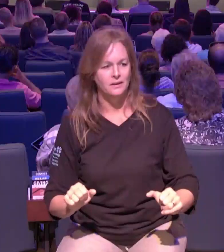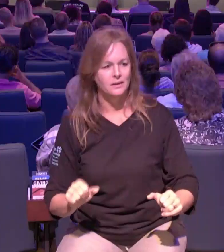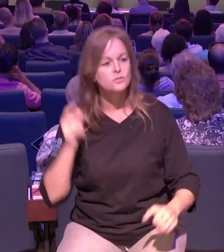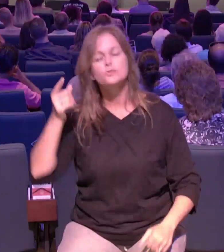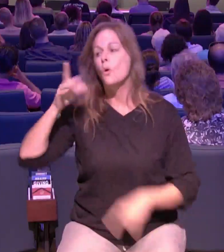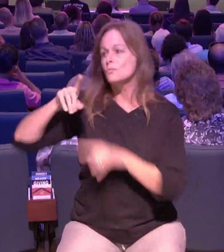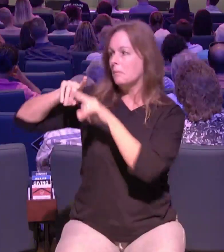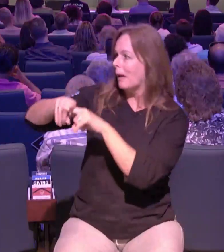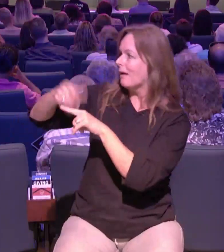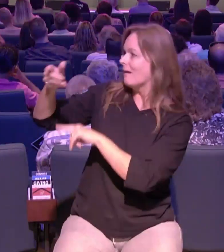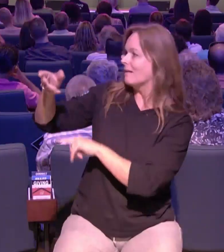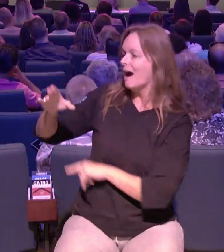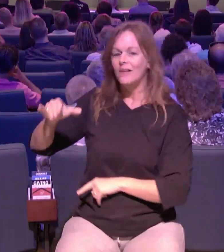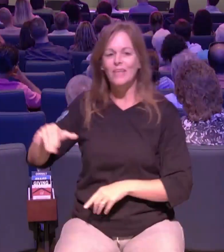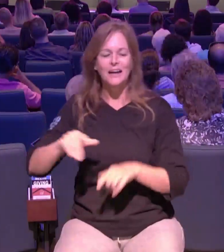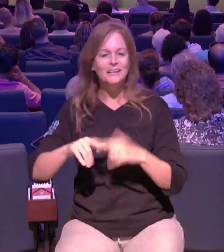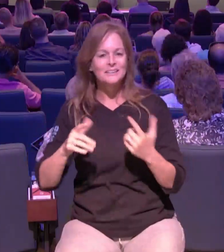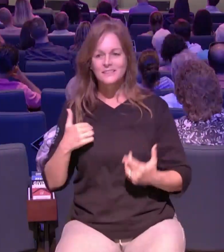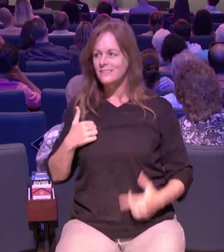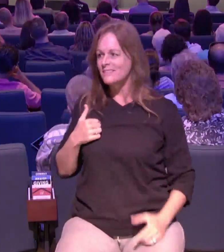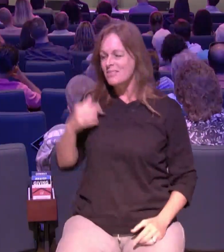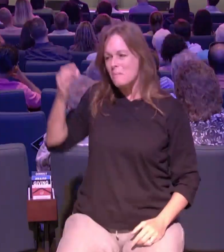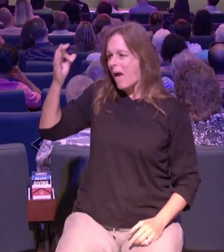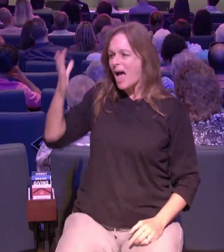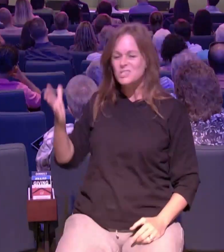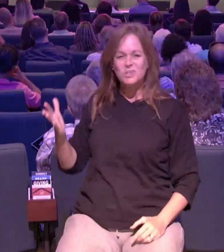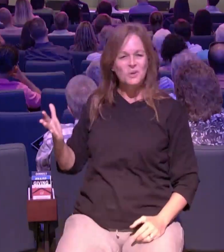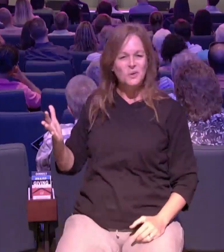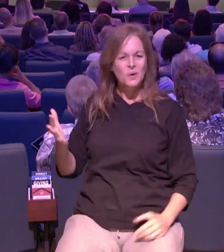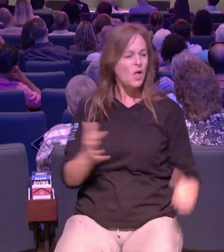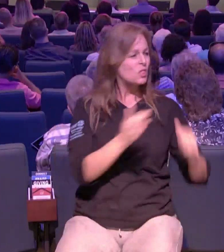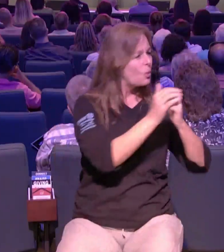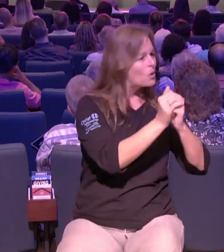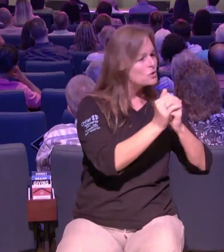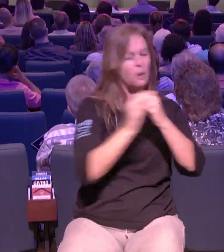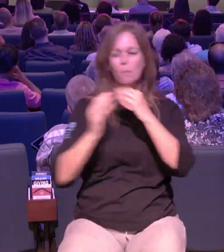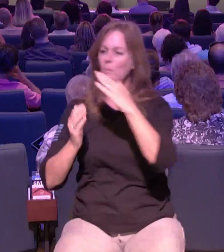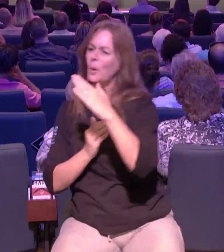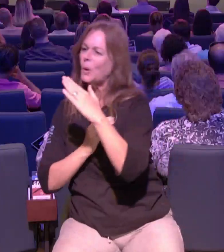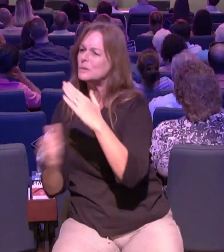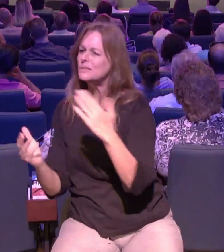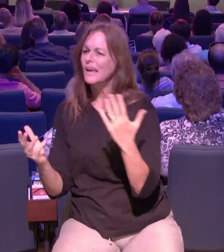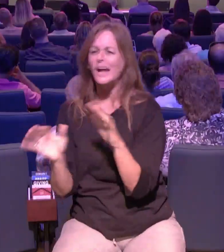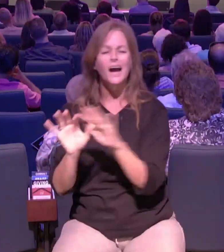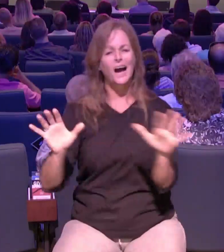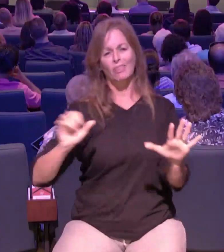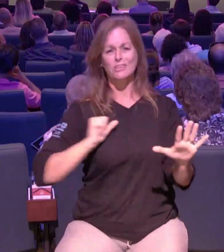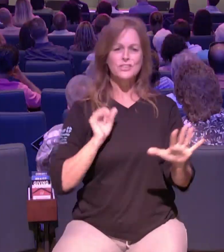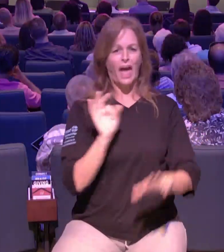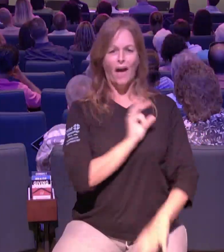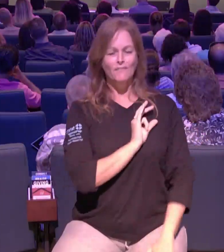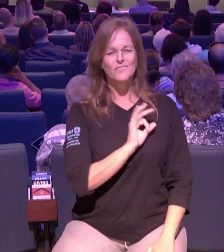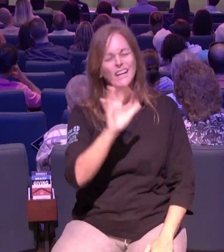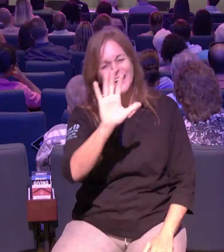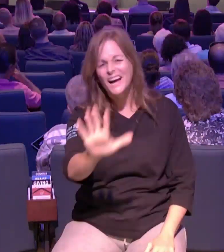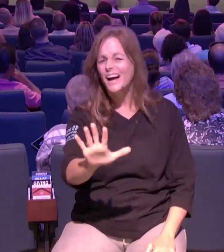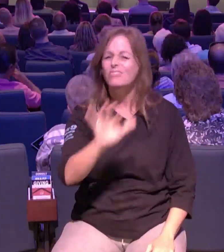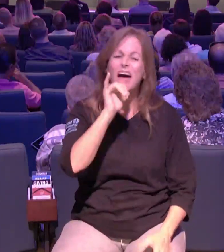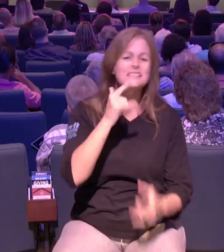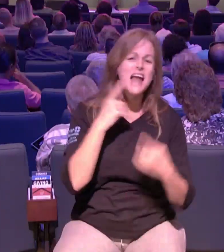church is not the pastors or the worship or the music or the staff what makes christ's fellowship a great church is the thousands and thousands of